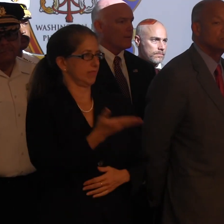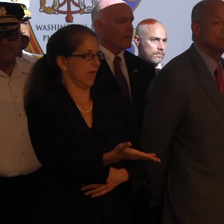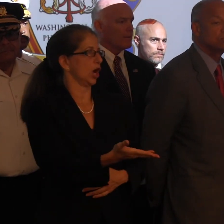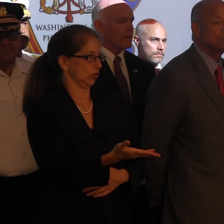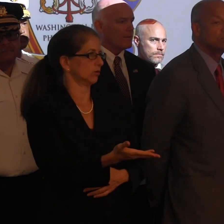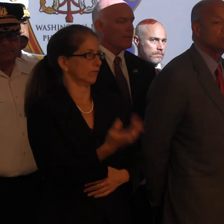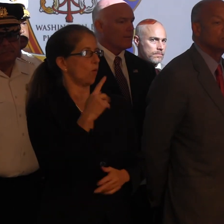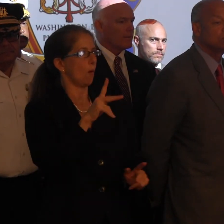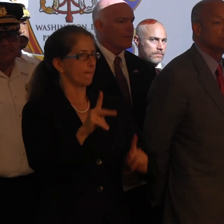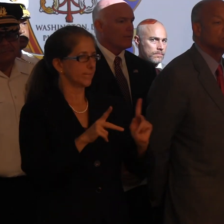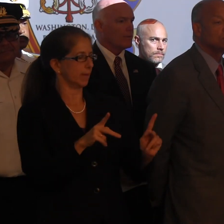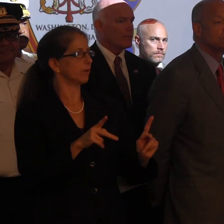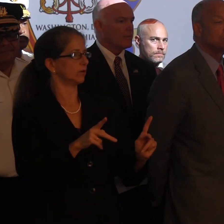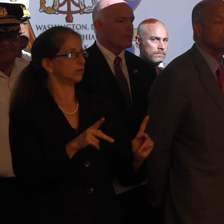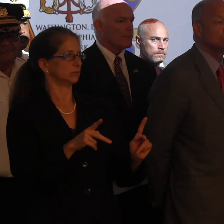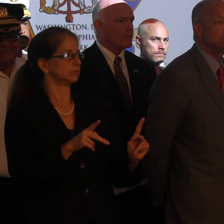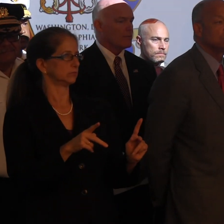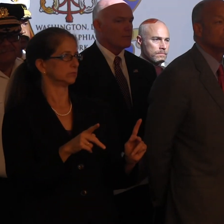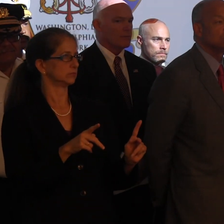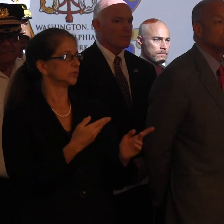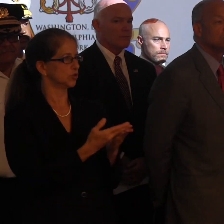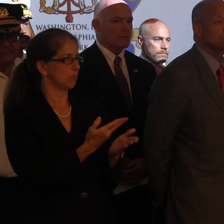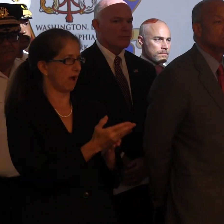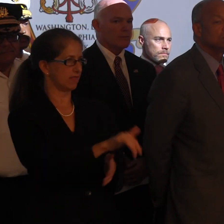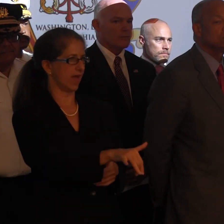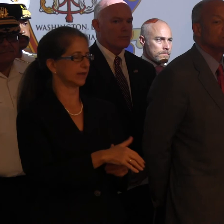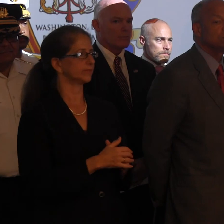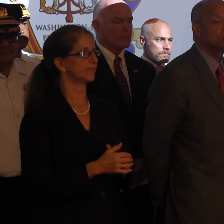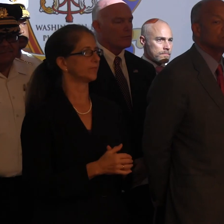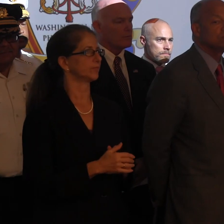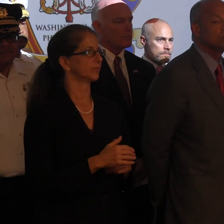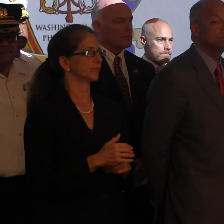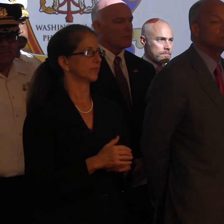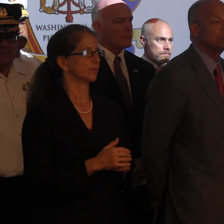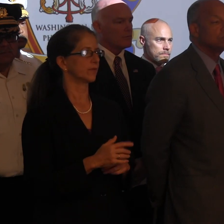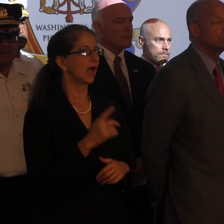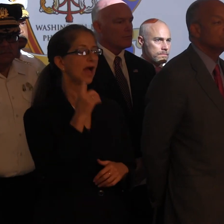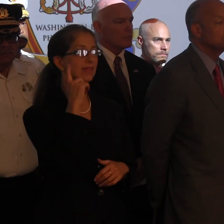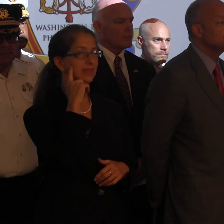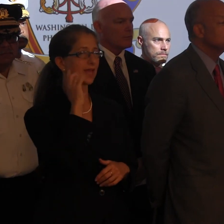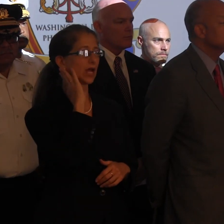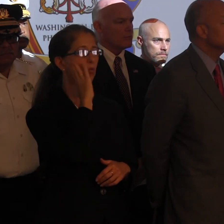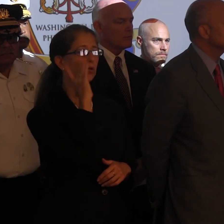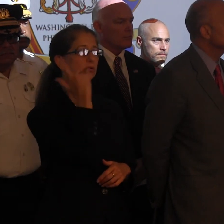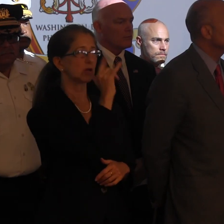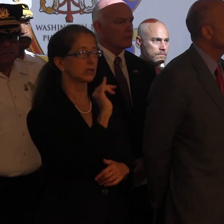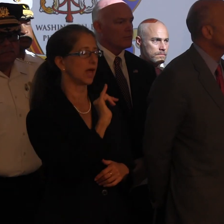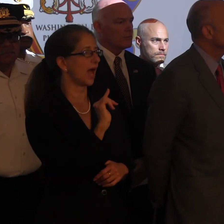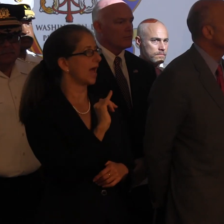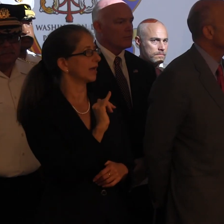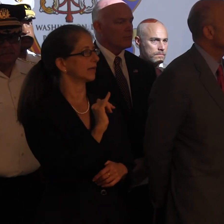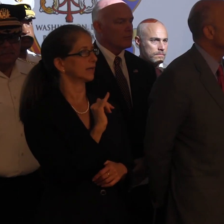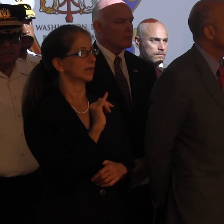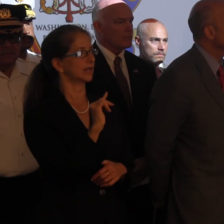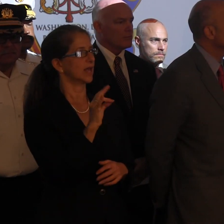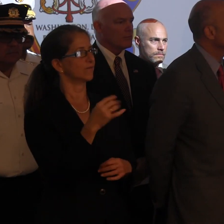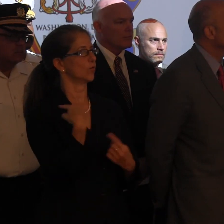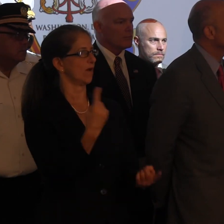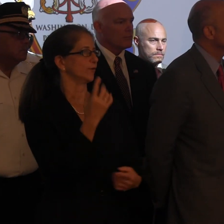for folks to be able to access those activities. It will look, I think, to some extent, much like, you know, if you've experienced